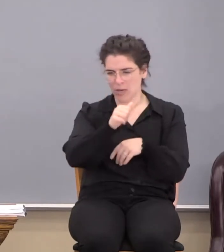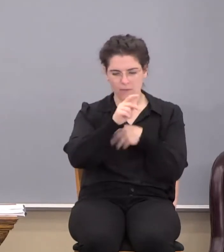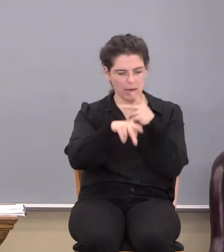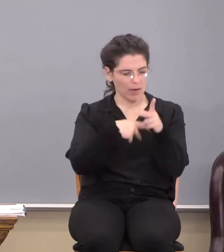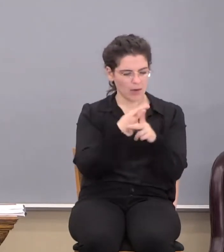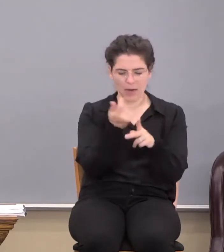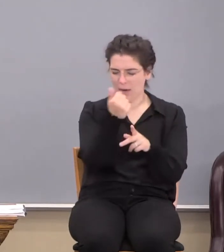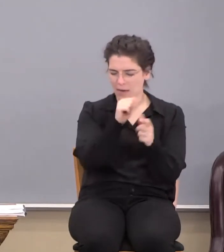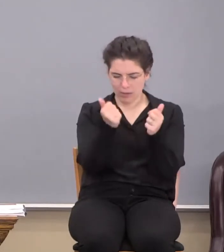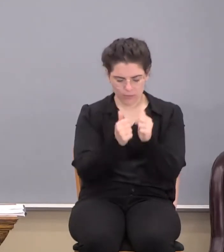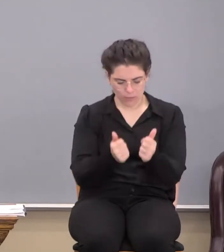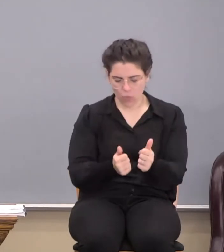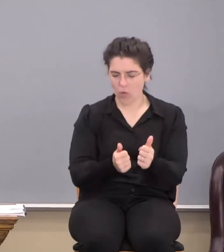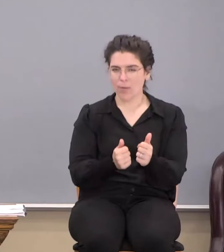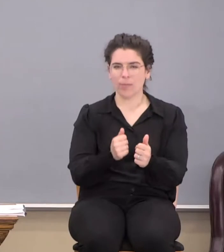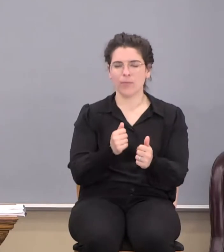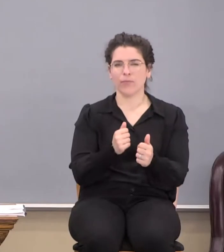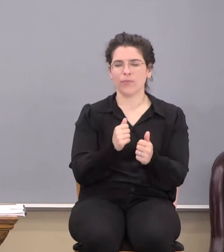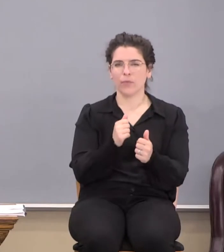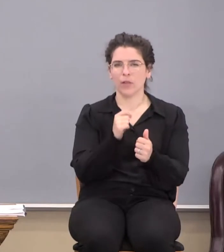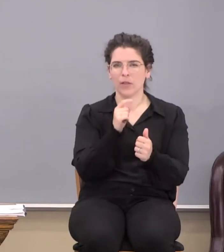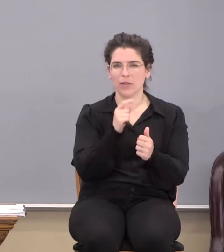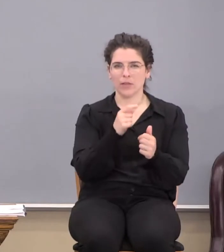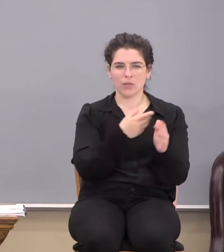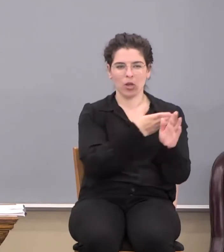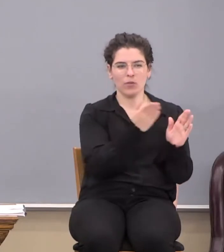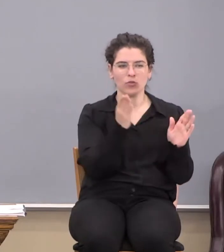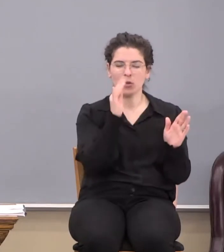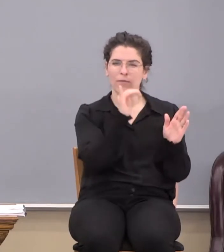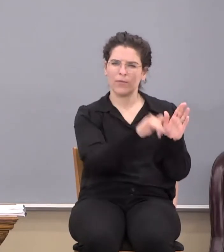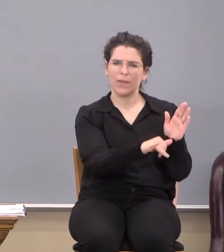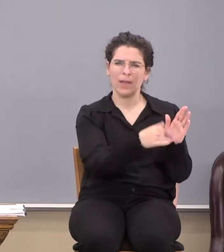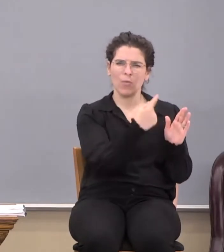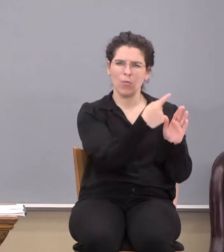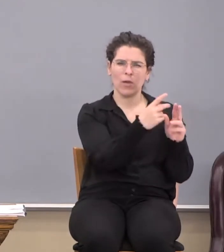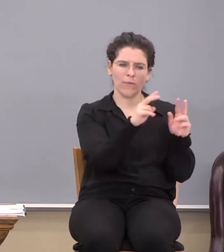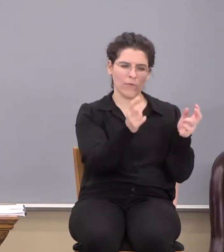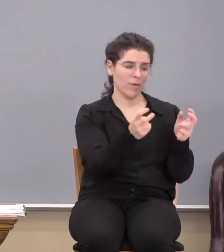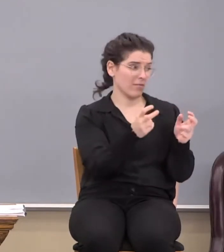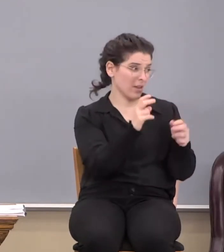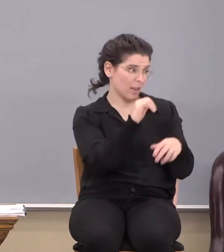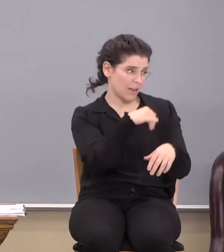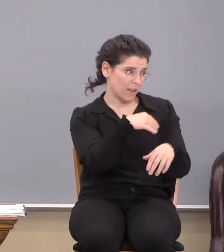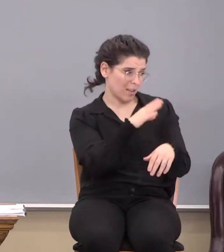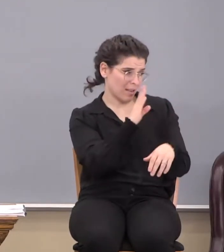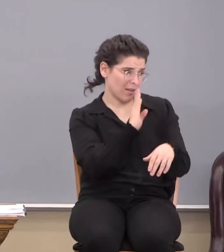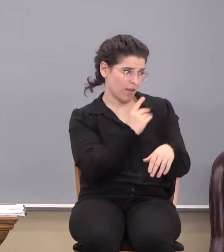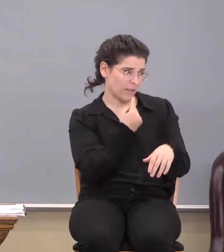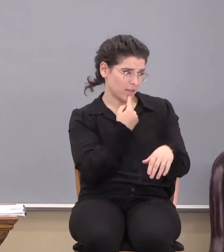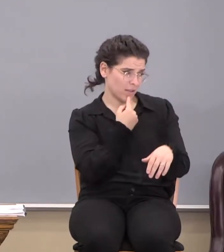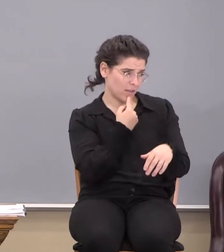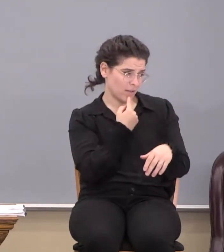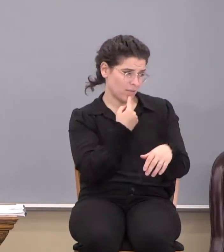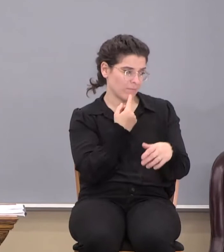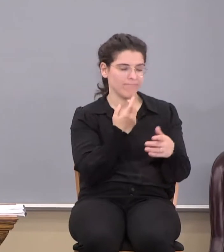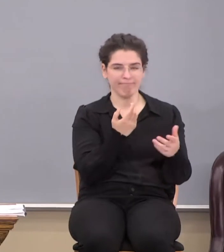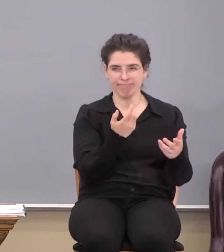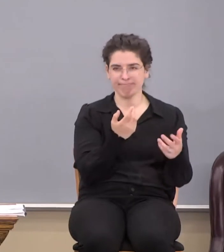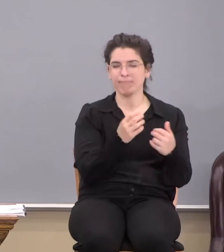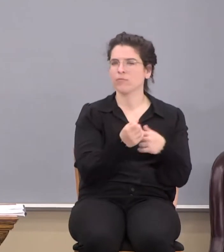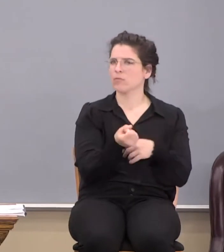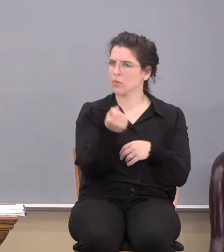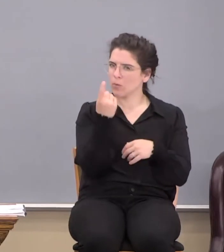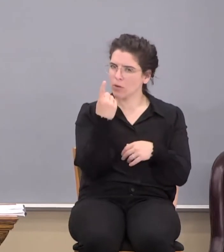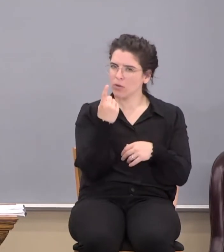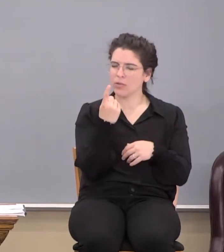any shape, any form, is an offshoot of that one phrase. Yea, hath God said. Okay. So